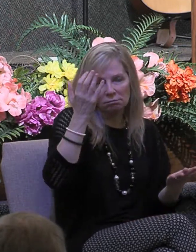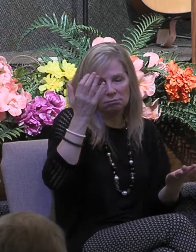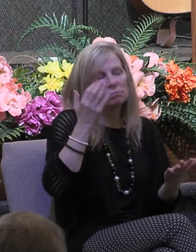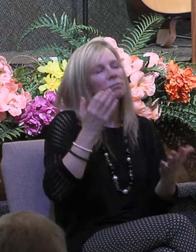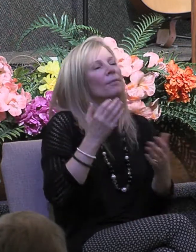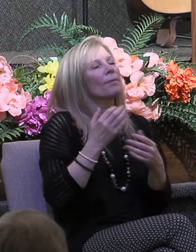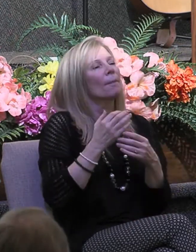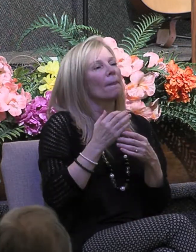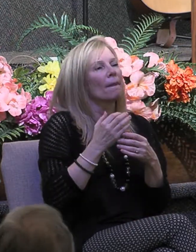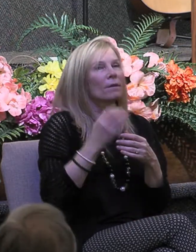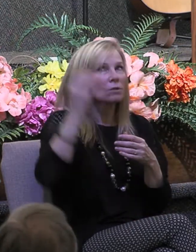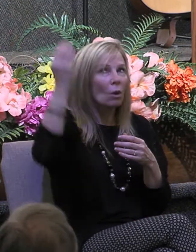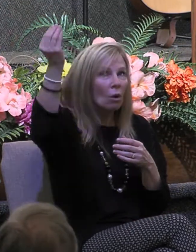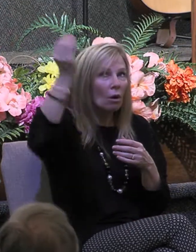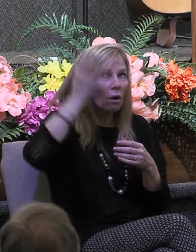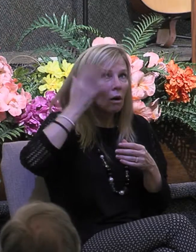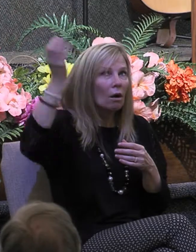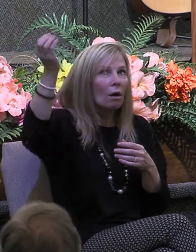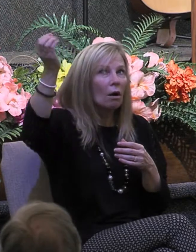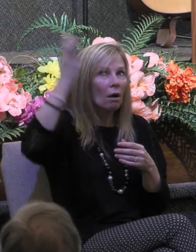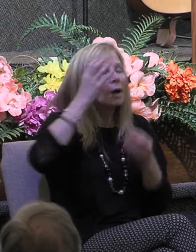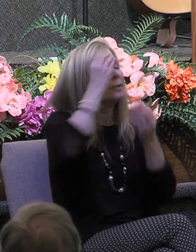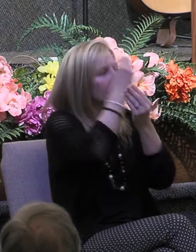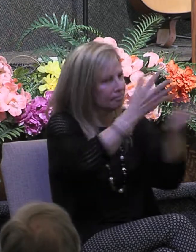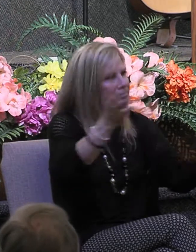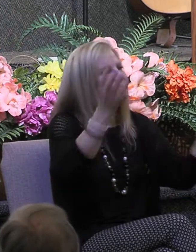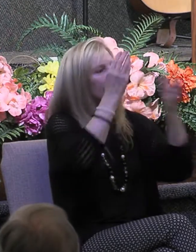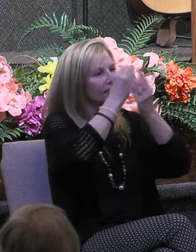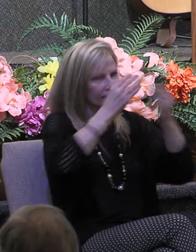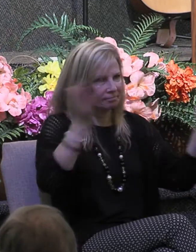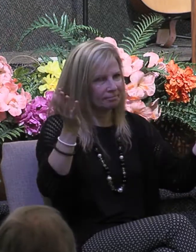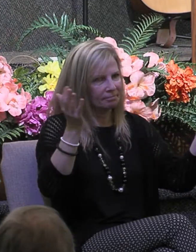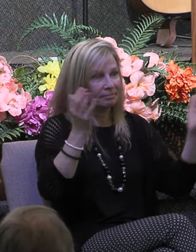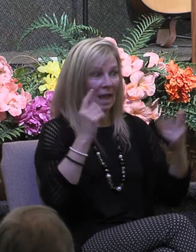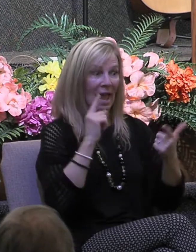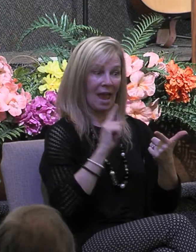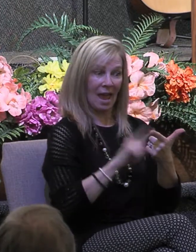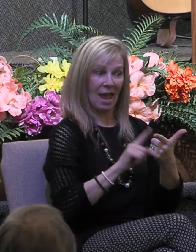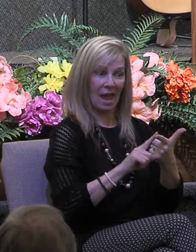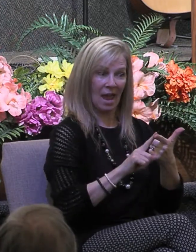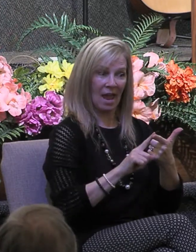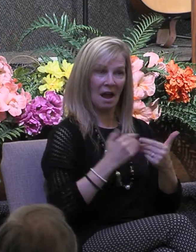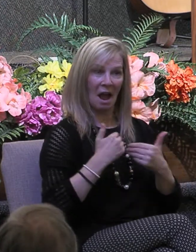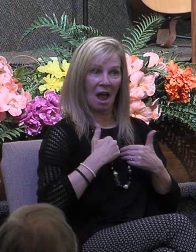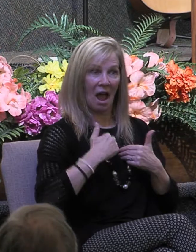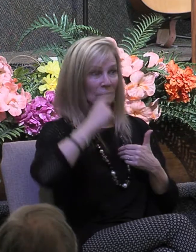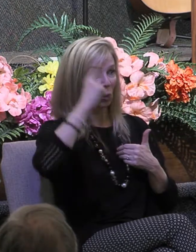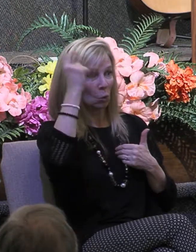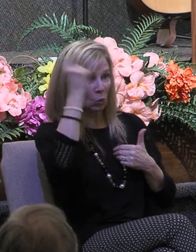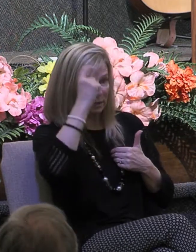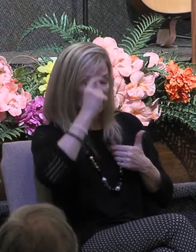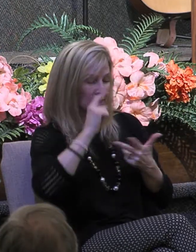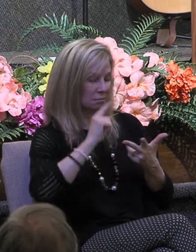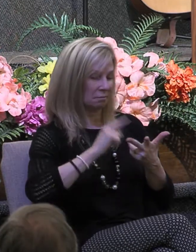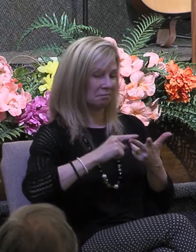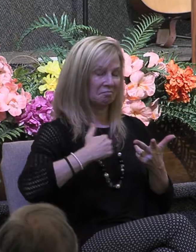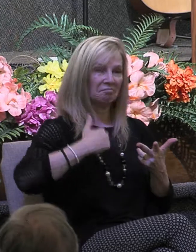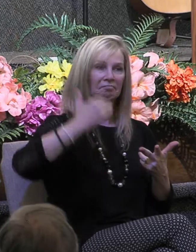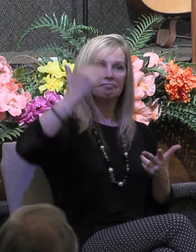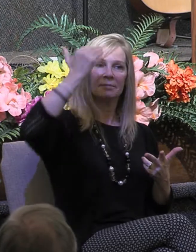proclaiming God's word he tells us he also has the spiritual gifts of wisdom and knowledge so that he understands he says all